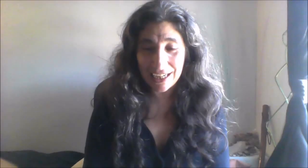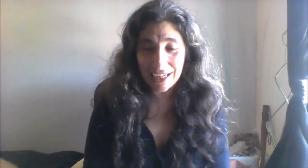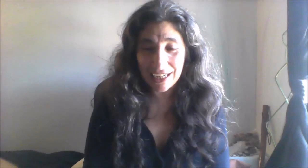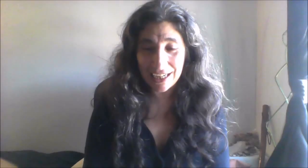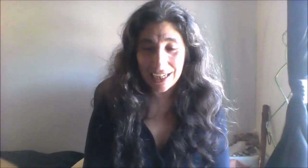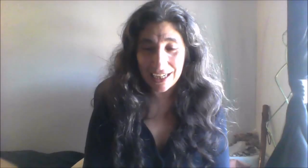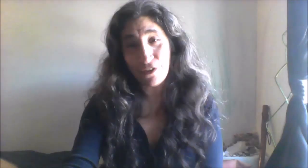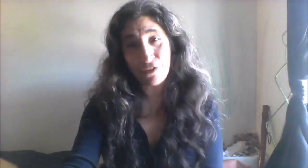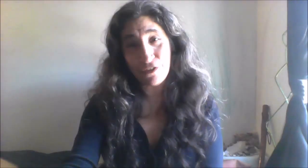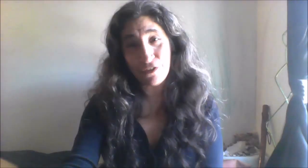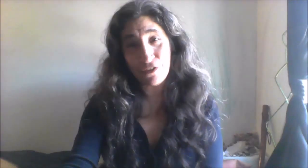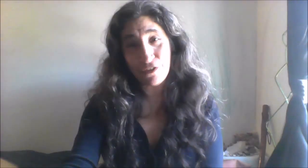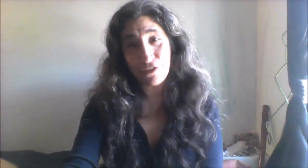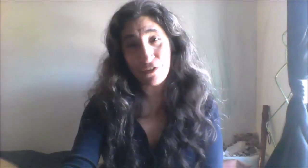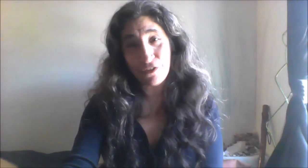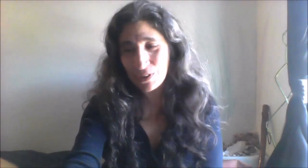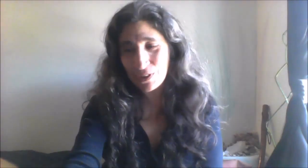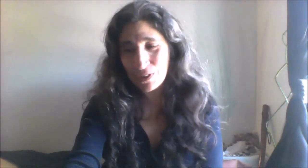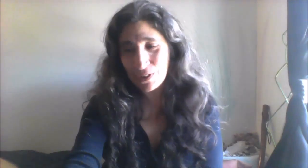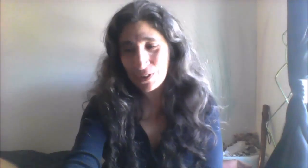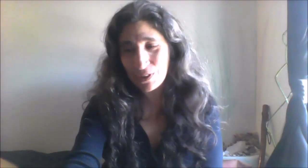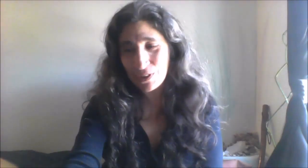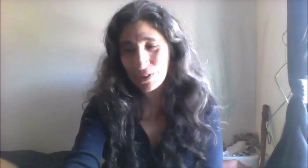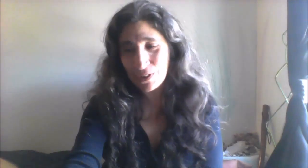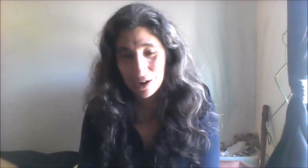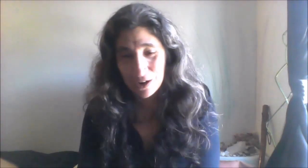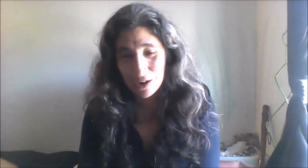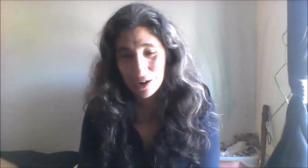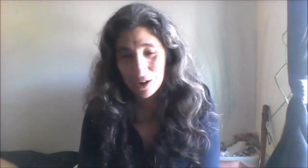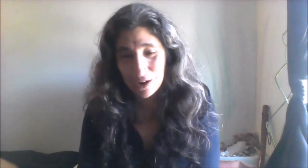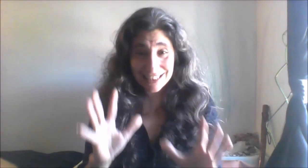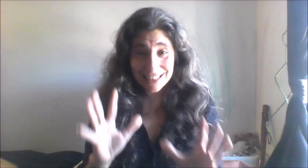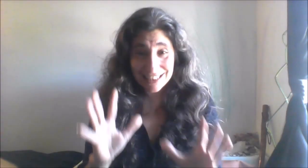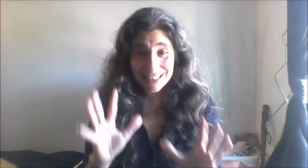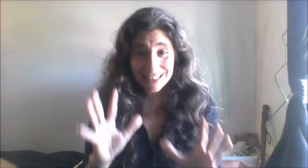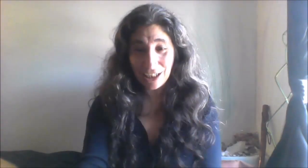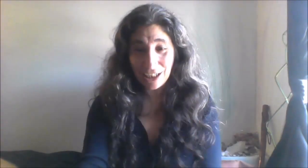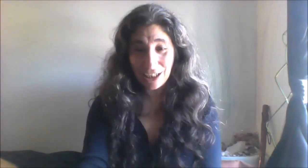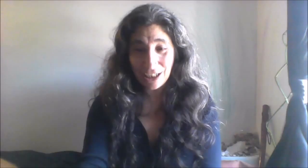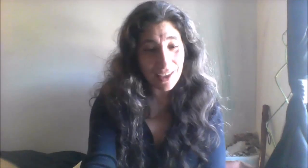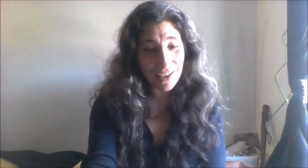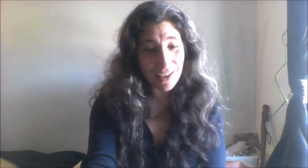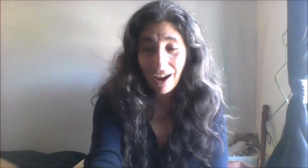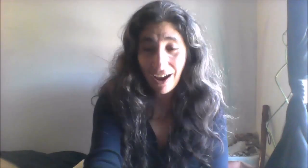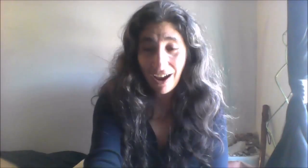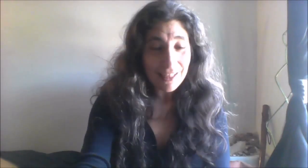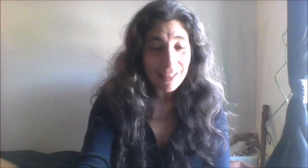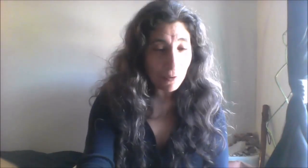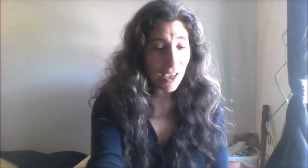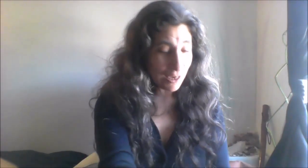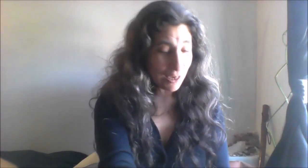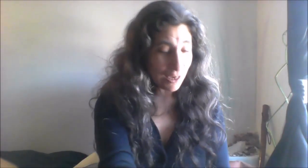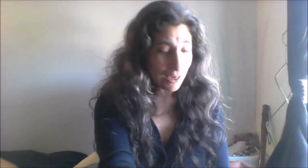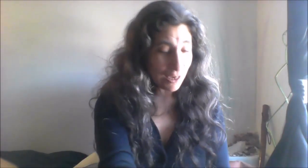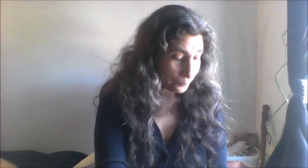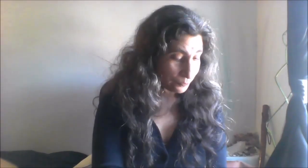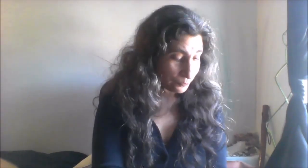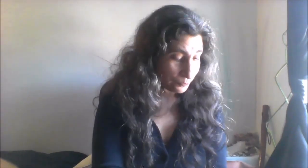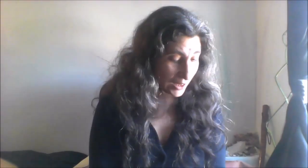over the three of spades okay nine of diamonds over the three of spades the nine of diamonds it's like that